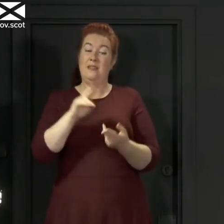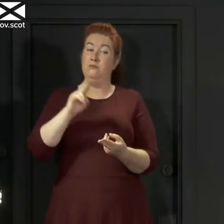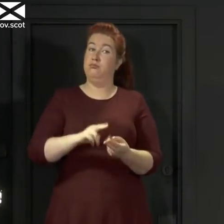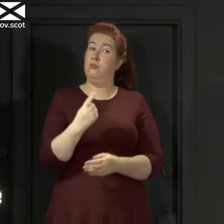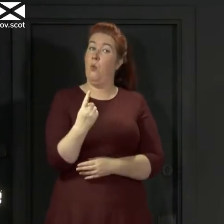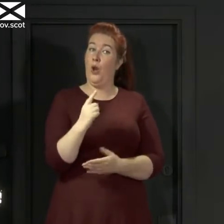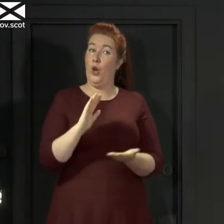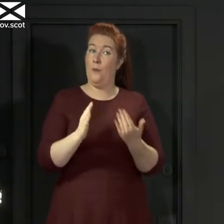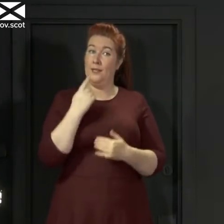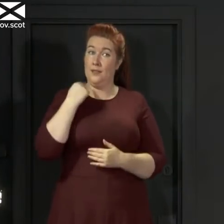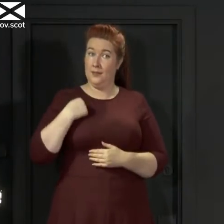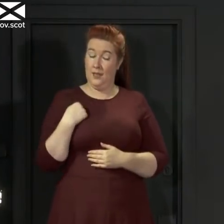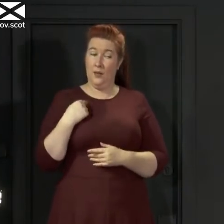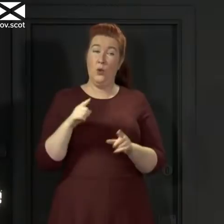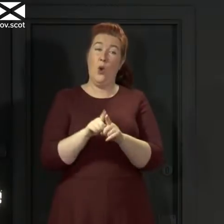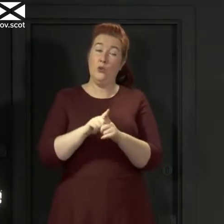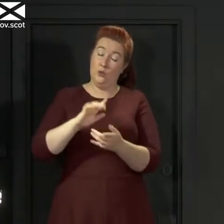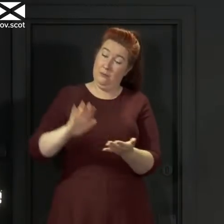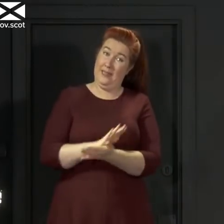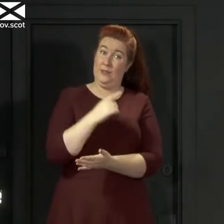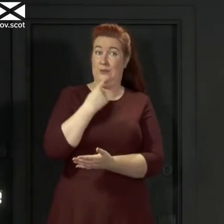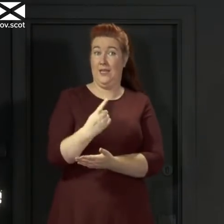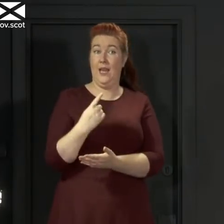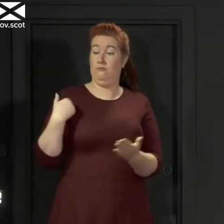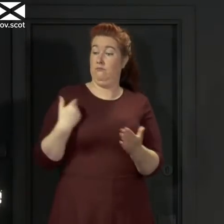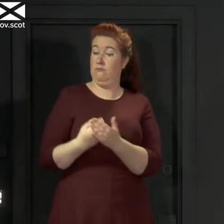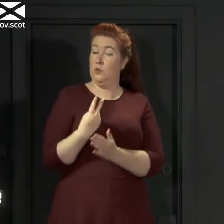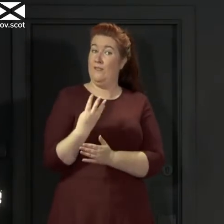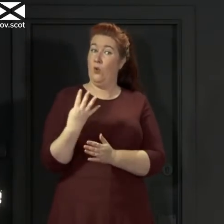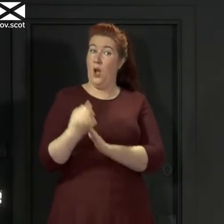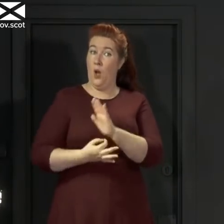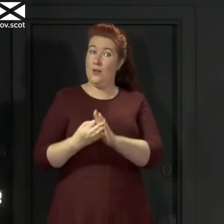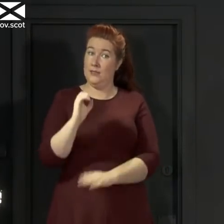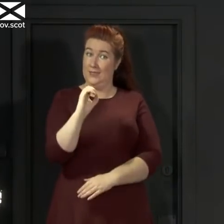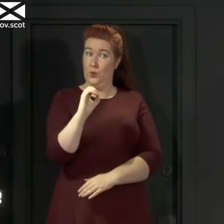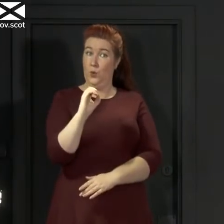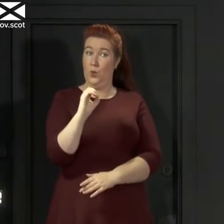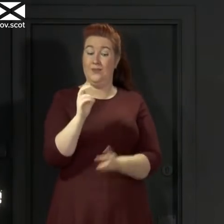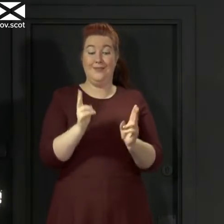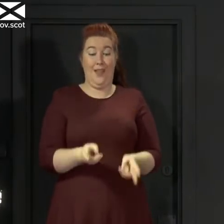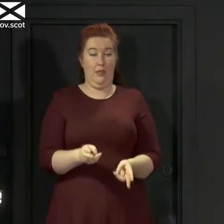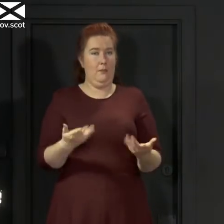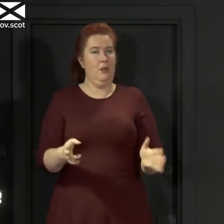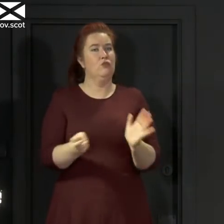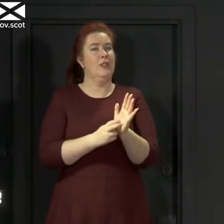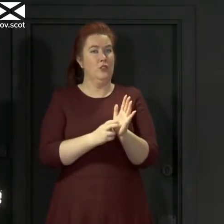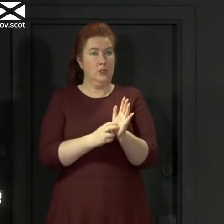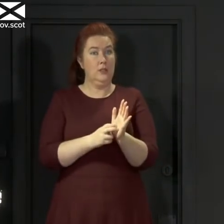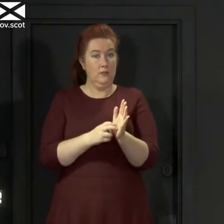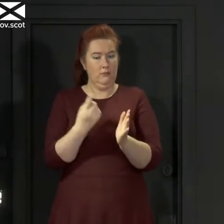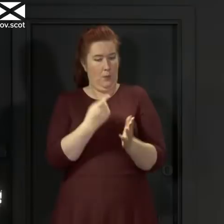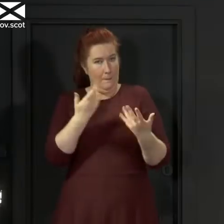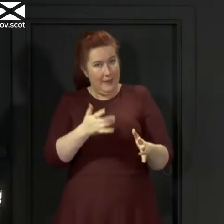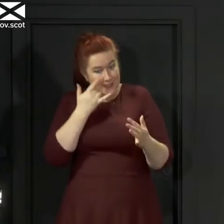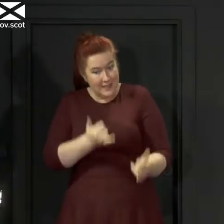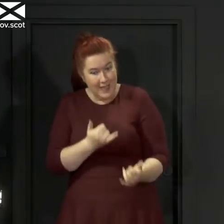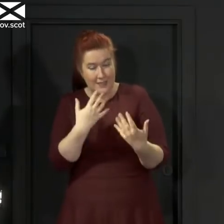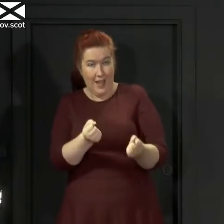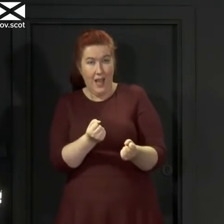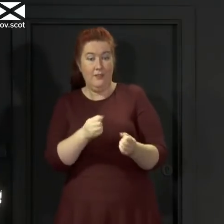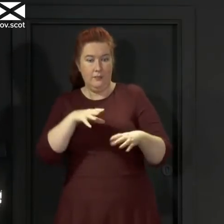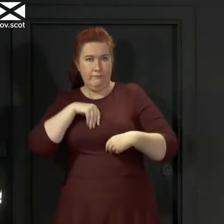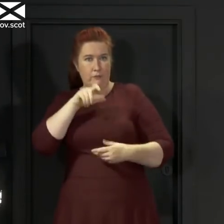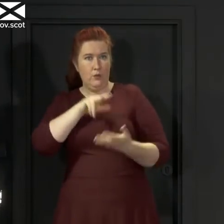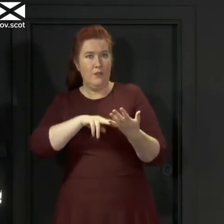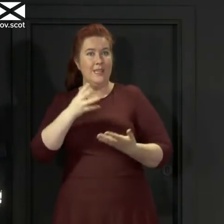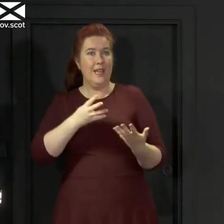I'm also very pleased to say that during the past 24 hours, no deaths were registered of patients confirmed through a test as having the virus. And